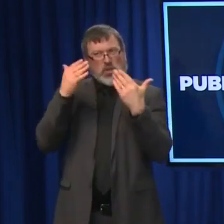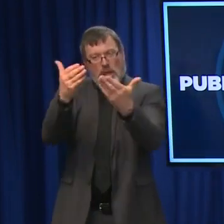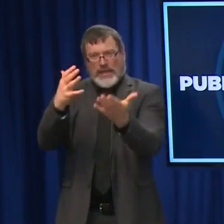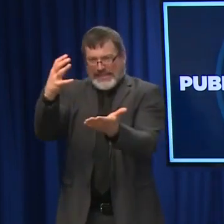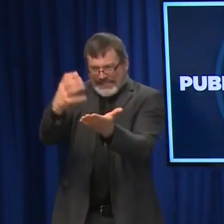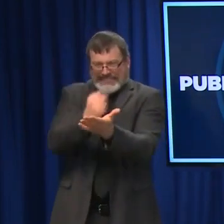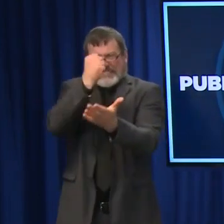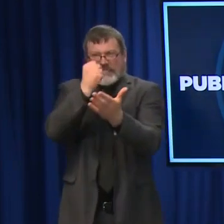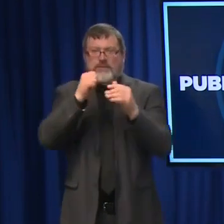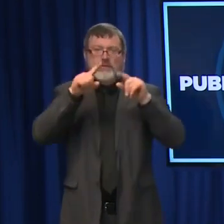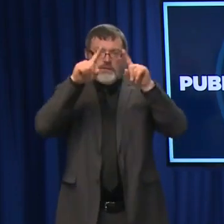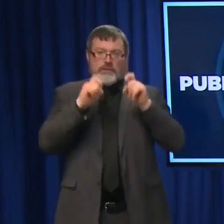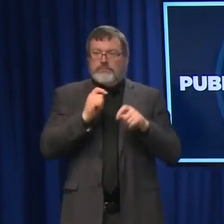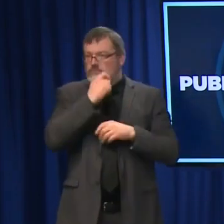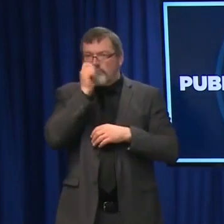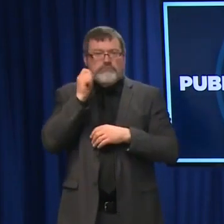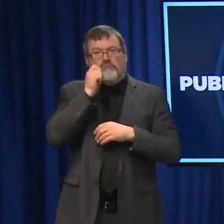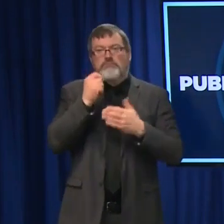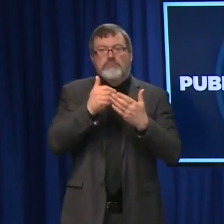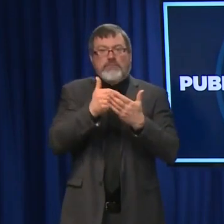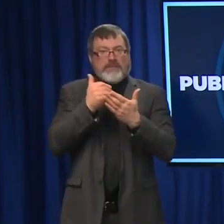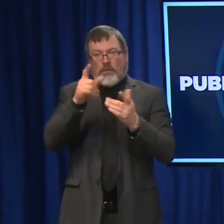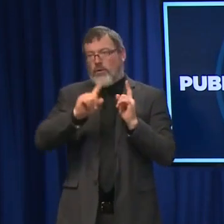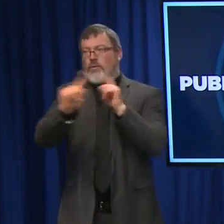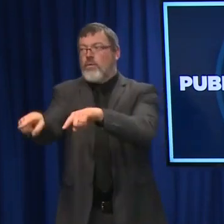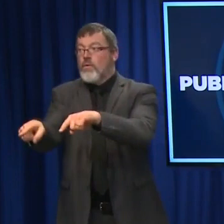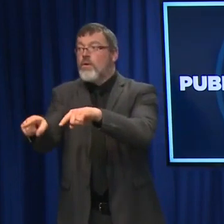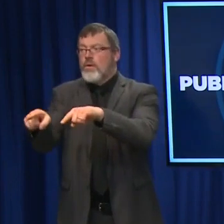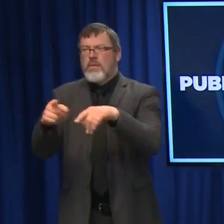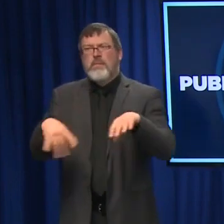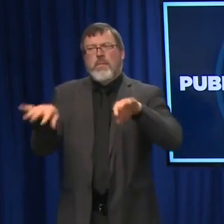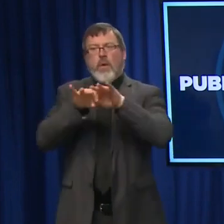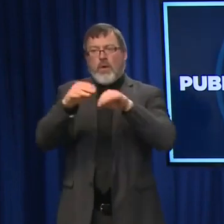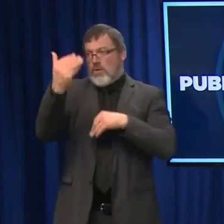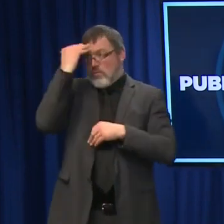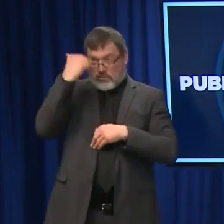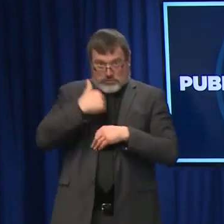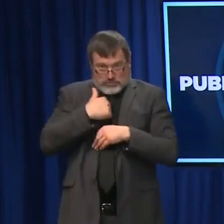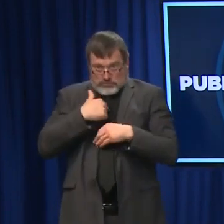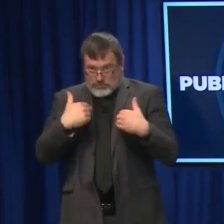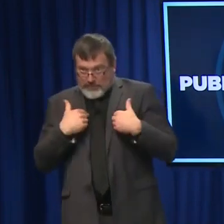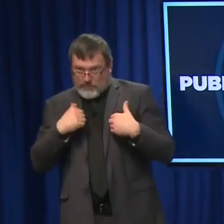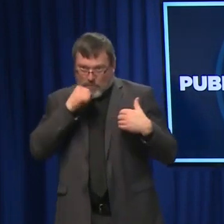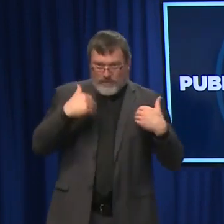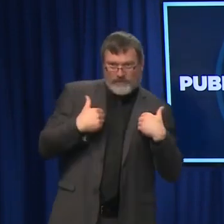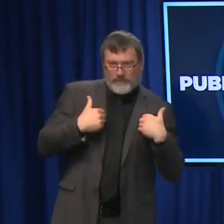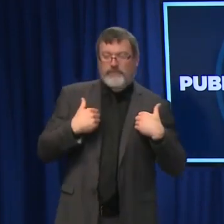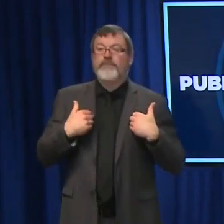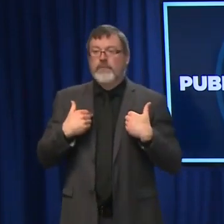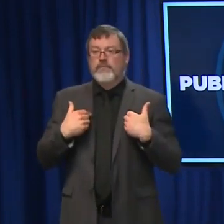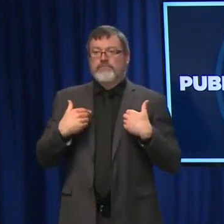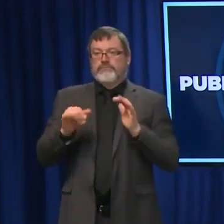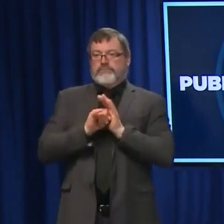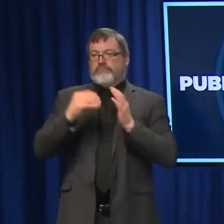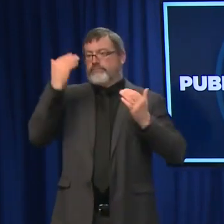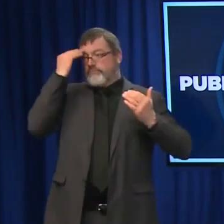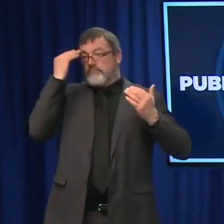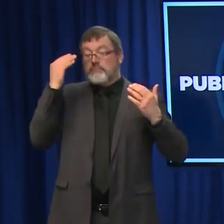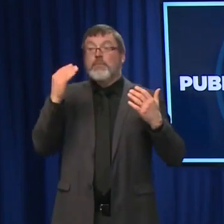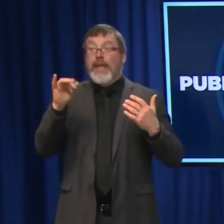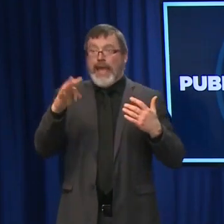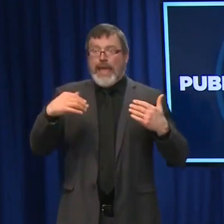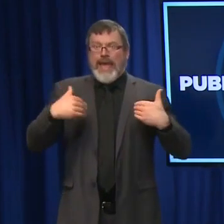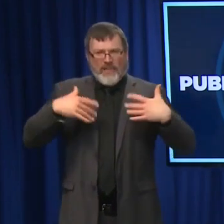family gatherings is important to identify infection early and before introducing it into groups of people. And then if people have high-risk